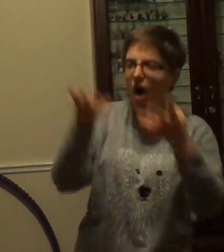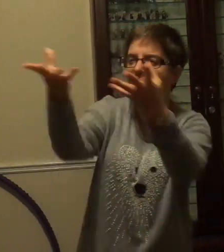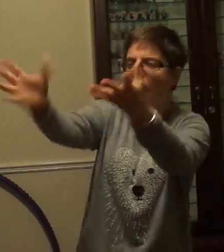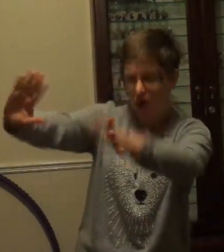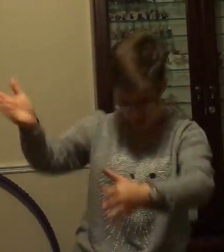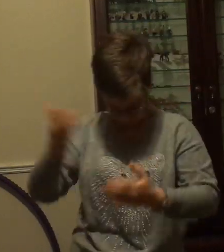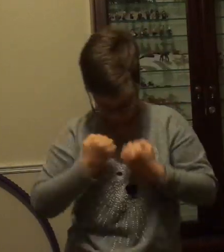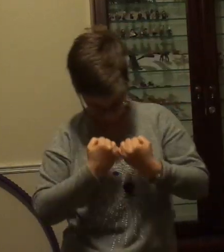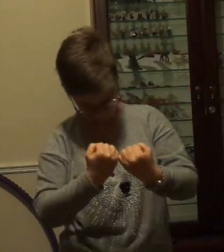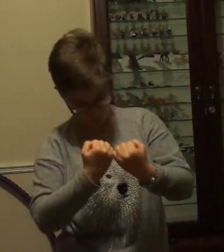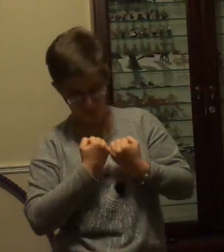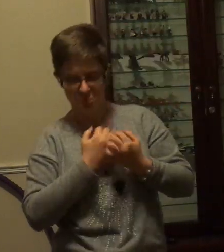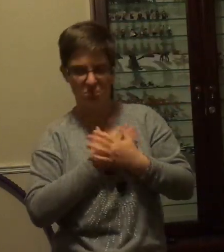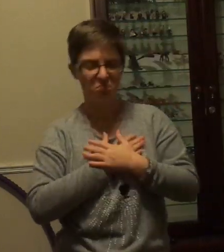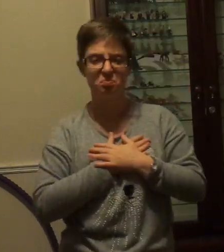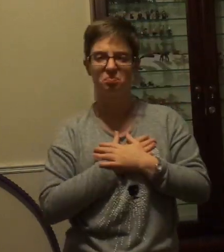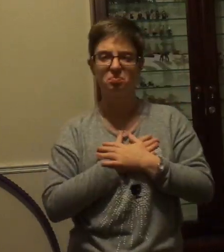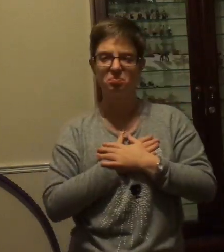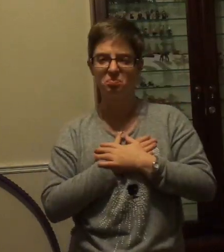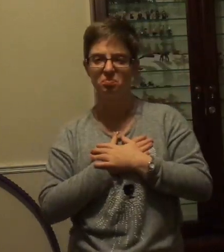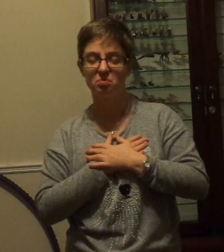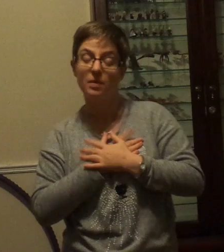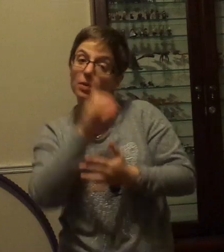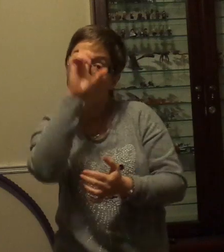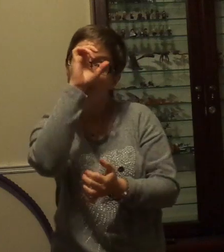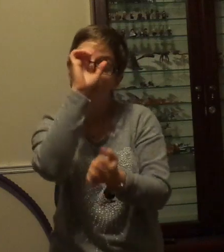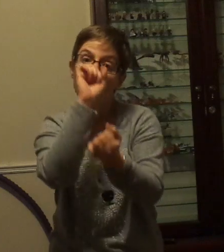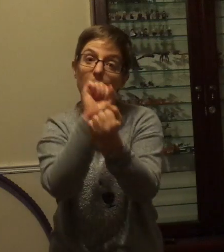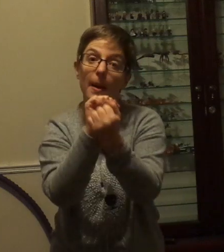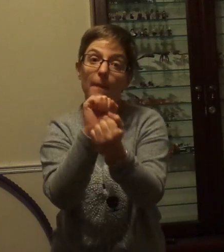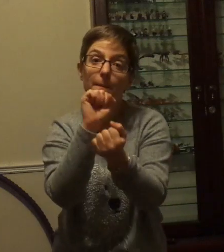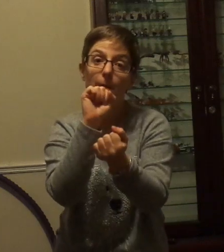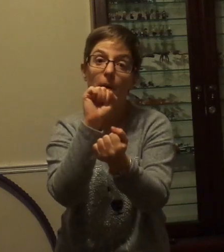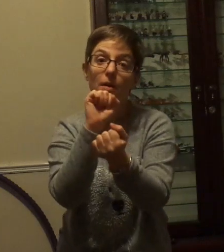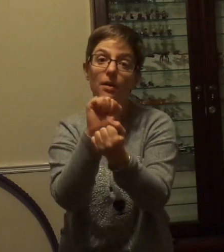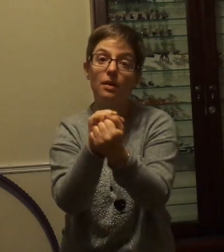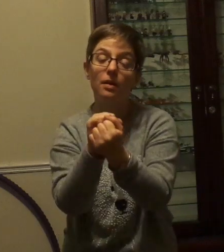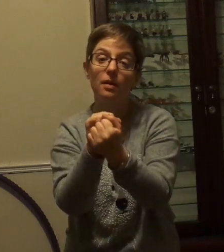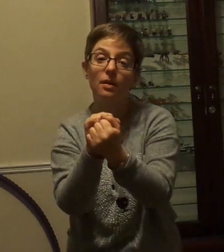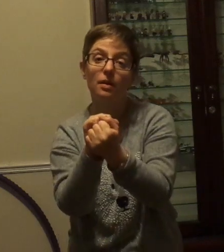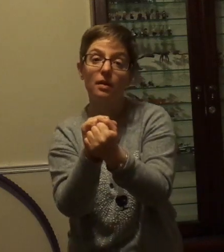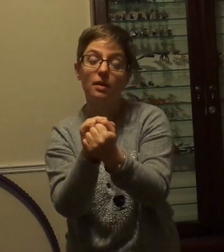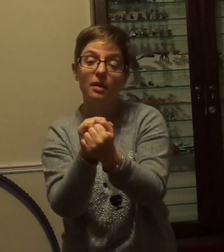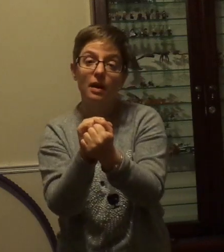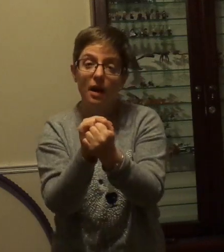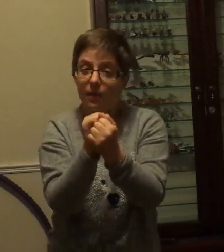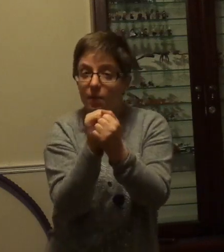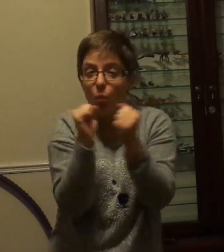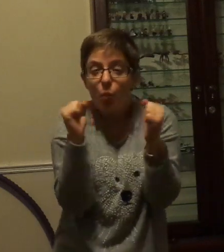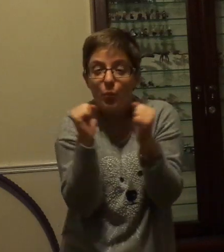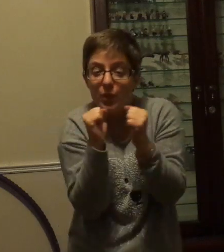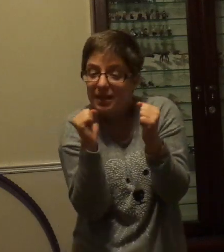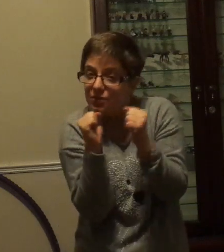Just remember, in the winter,